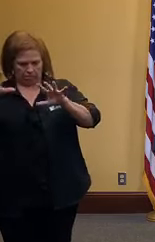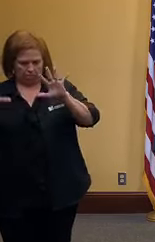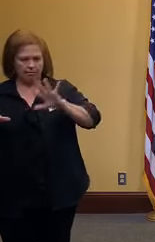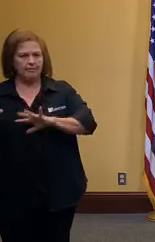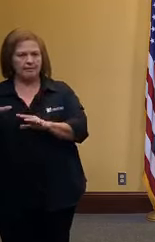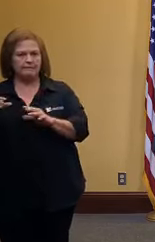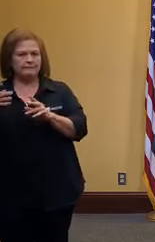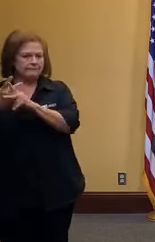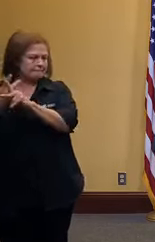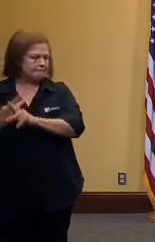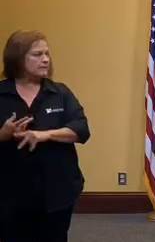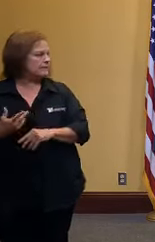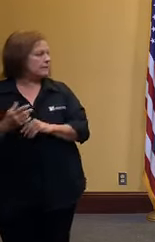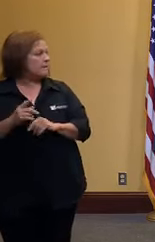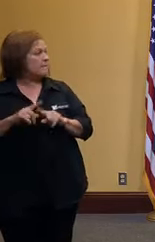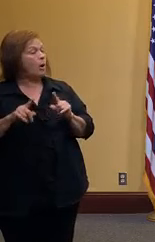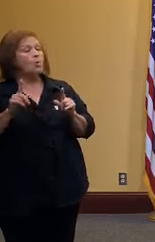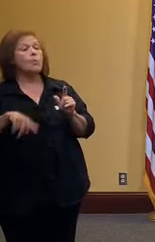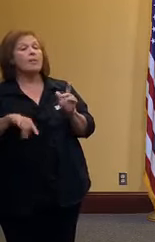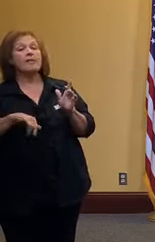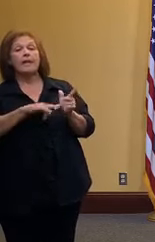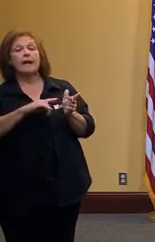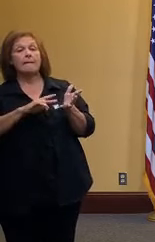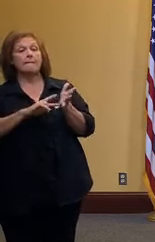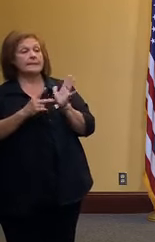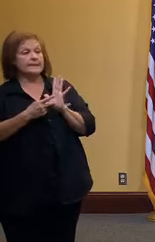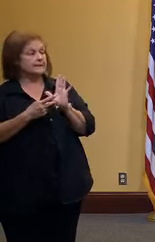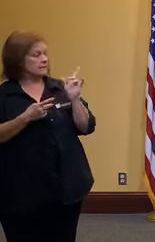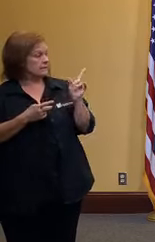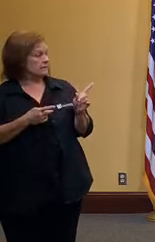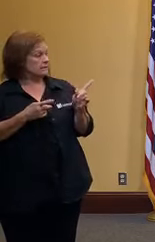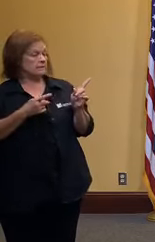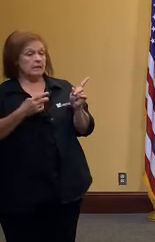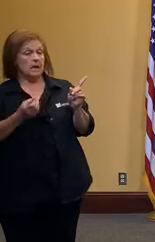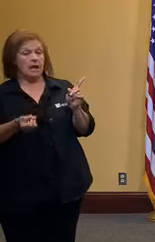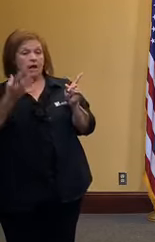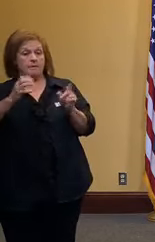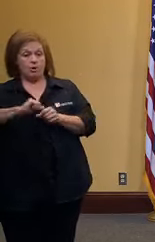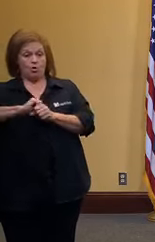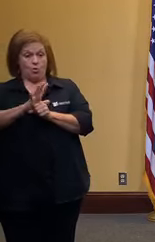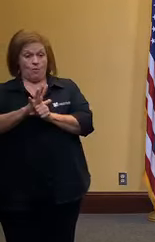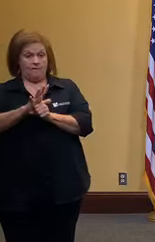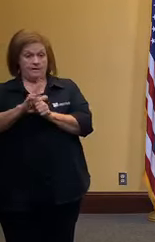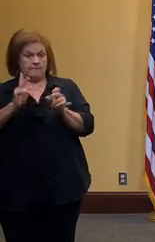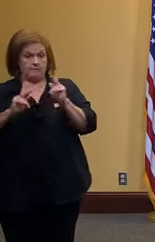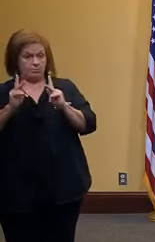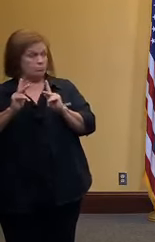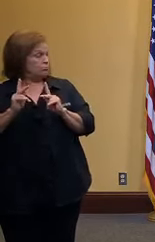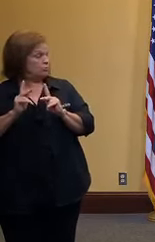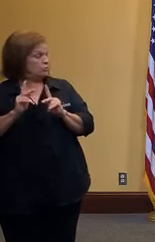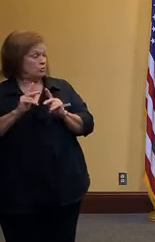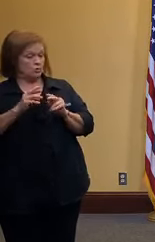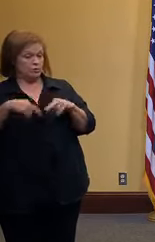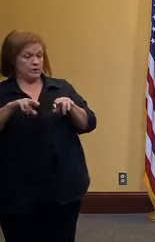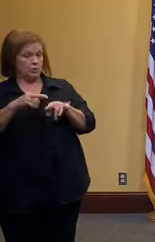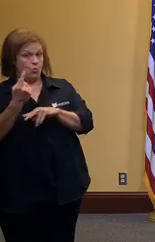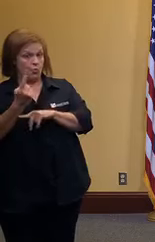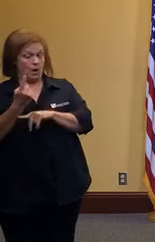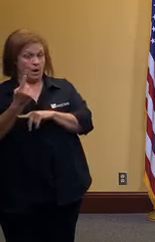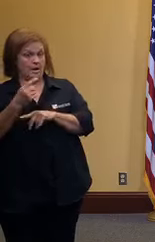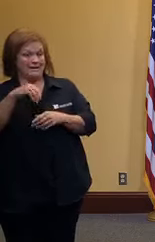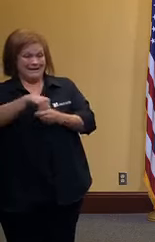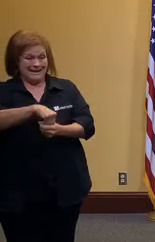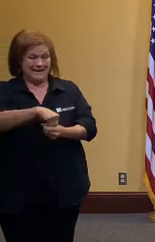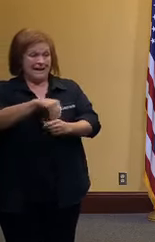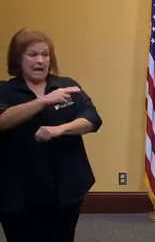um what it's telling you is that our number of covid patients and this is in region one has in